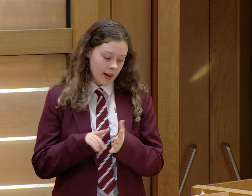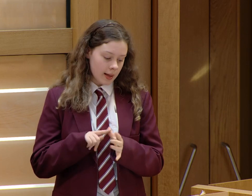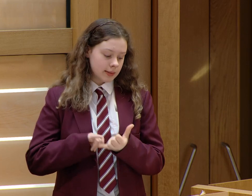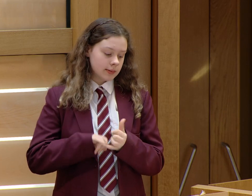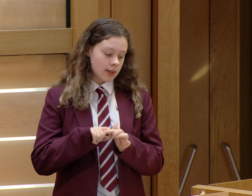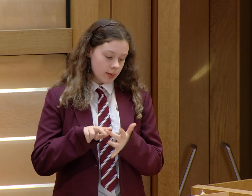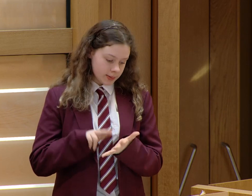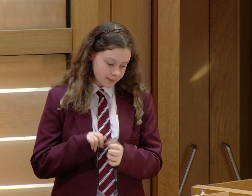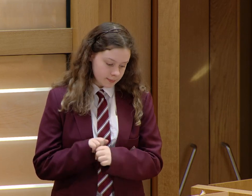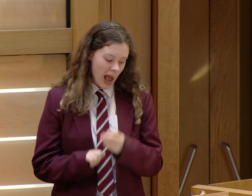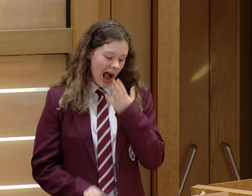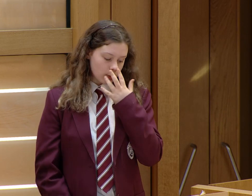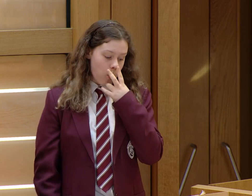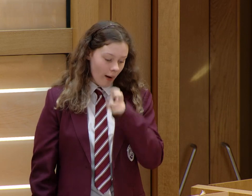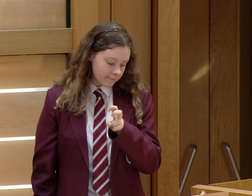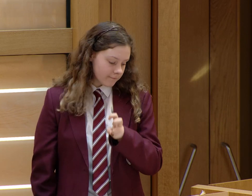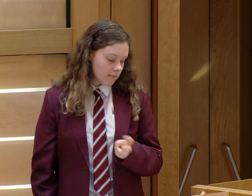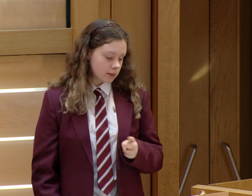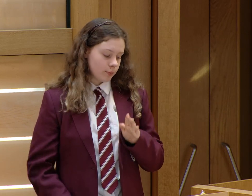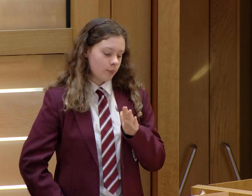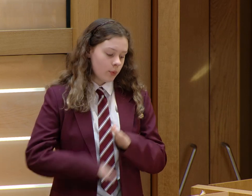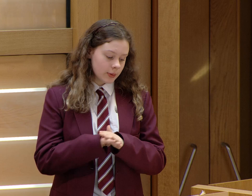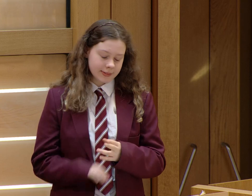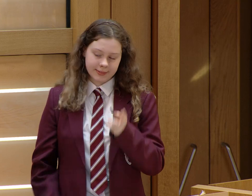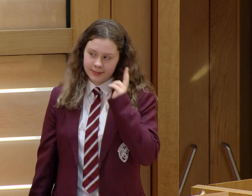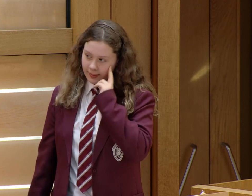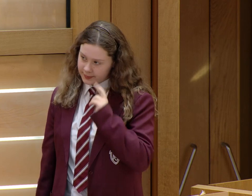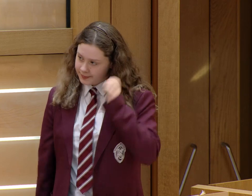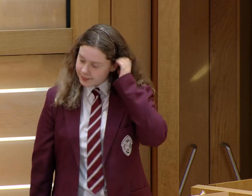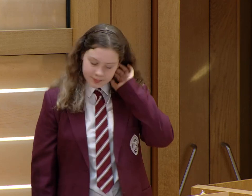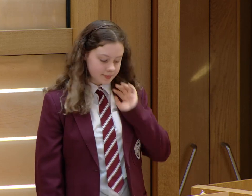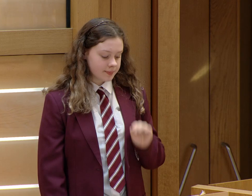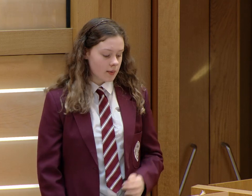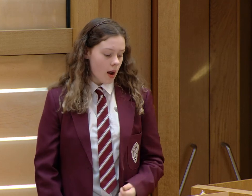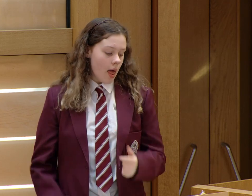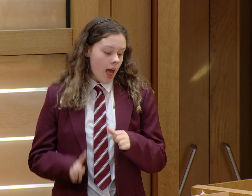My name is Gemma Skelding. I am 12 years old and I am profoundly deaf.